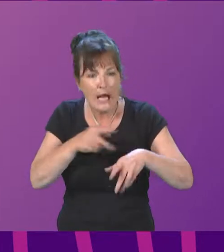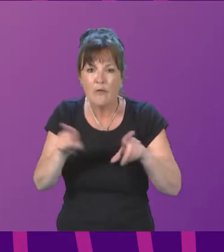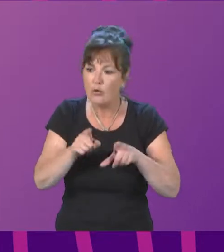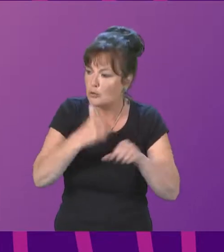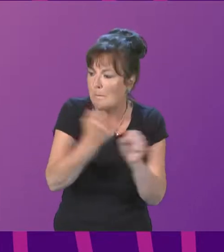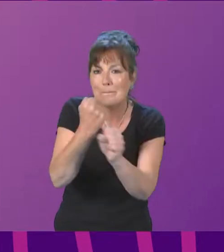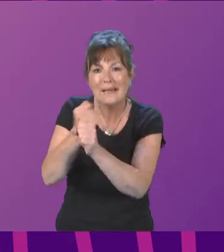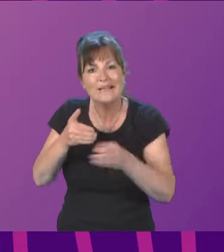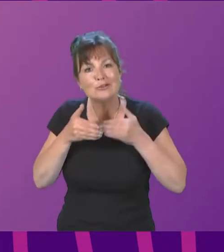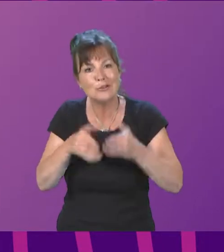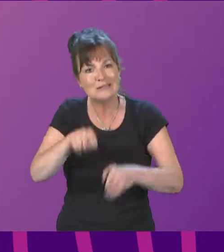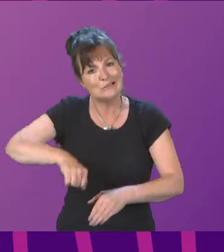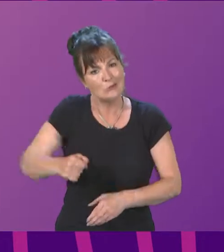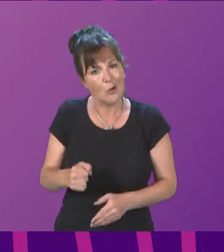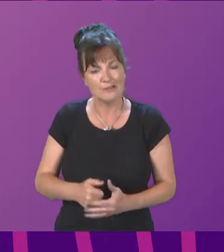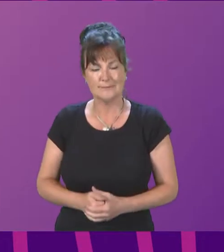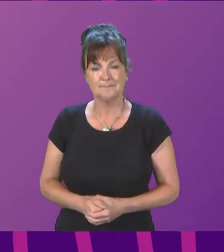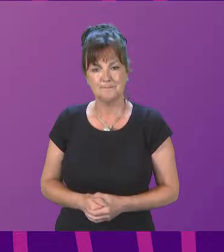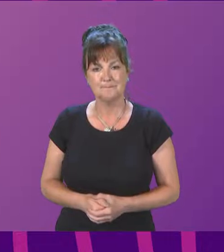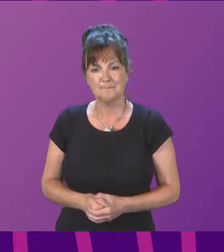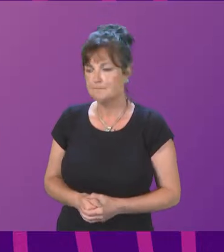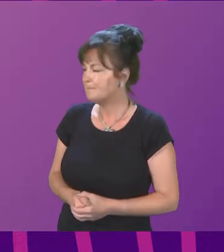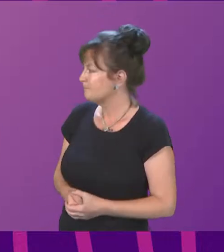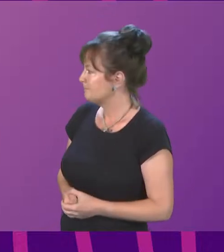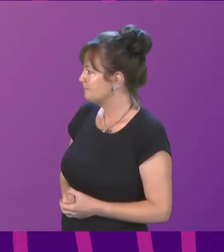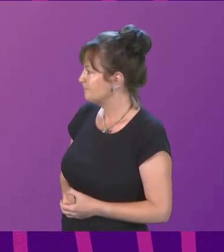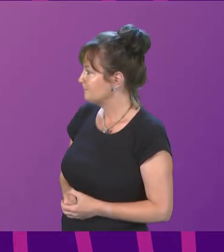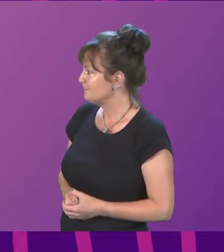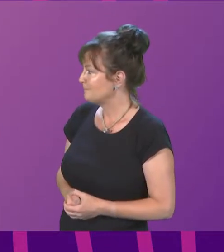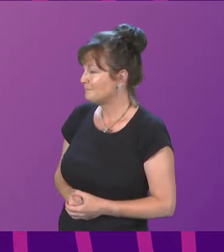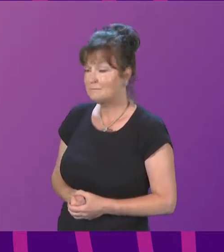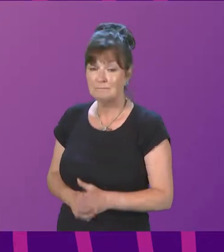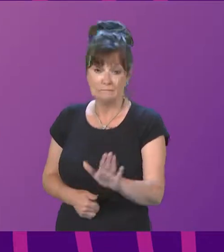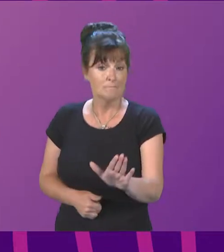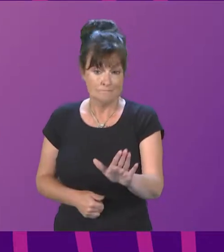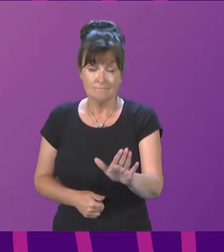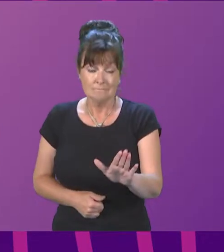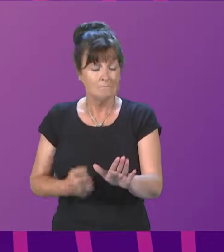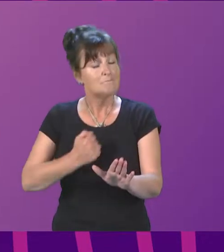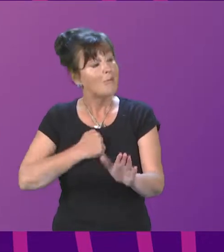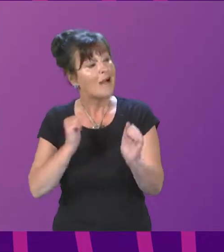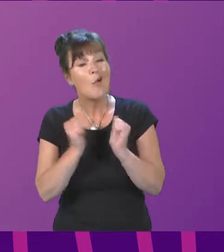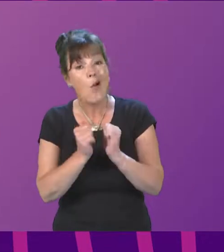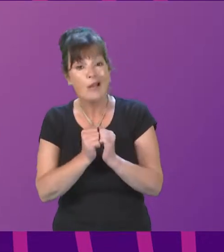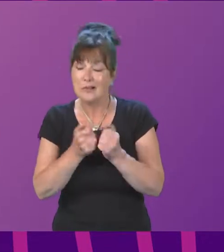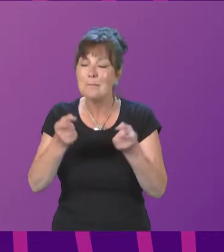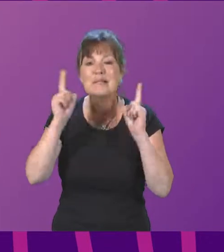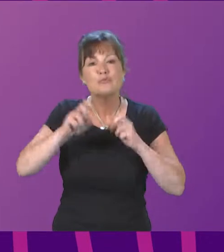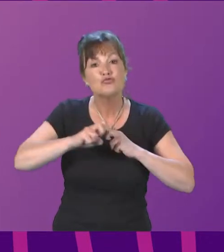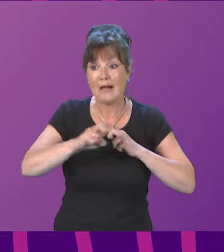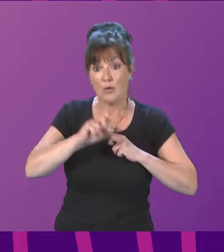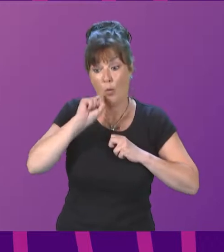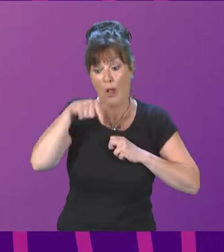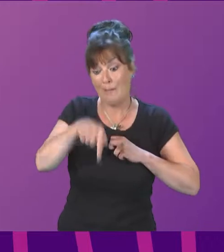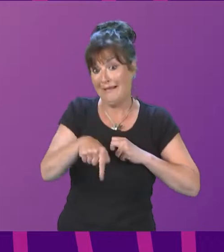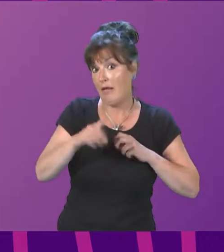in Scotland? The Minister. I can make the member aware that my colleague the Minister for Transport will be in the chamber